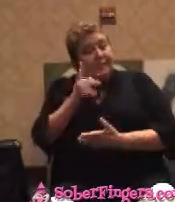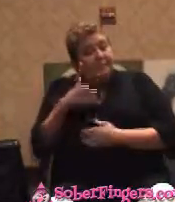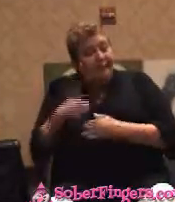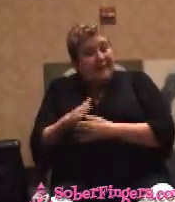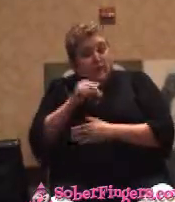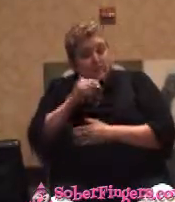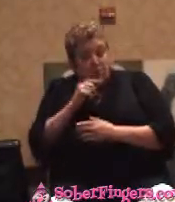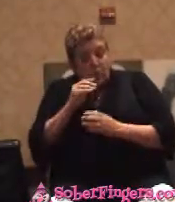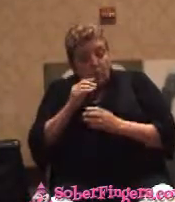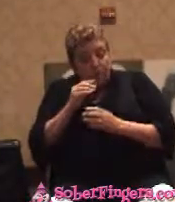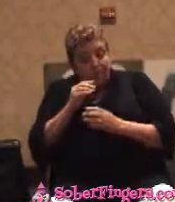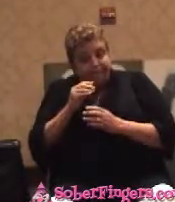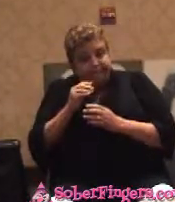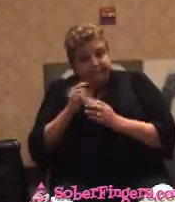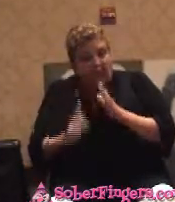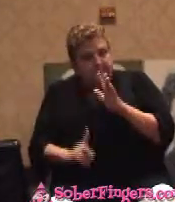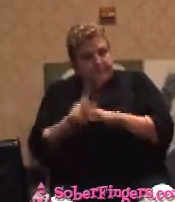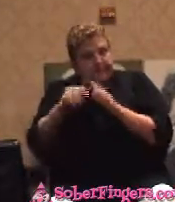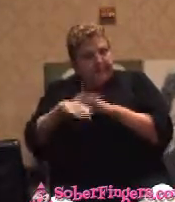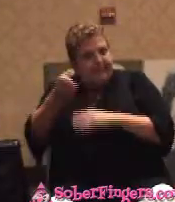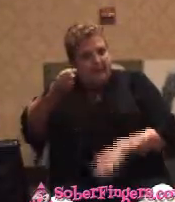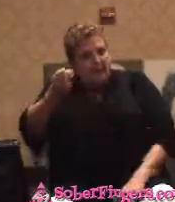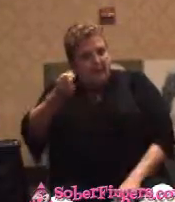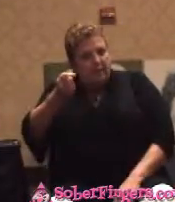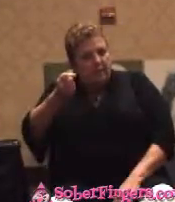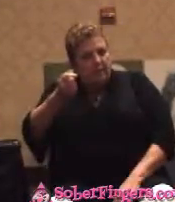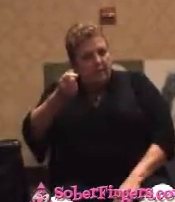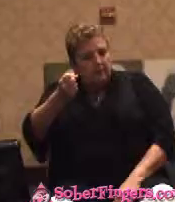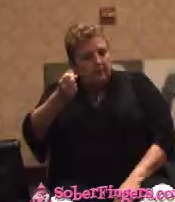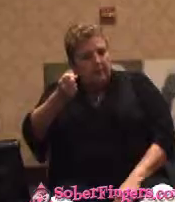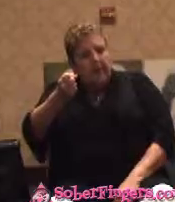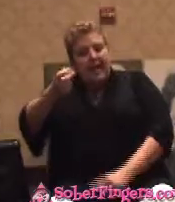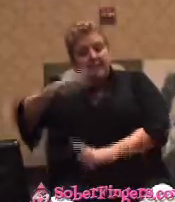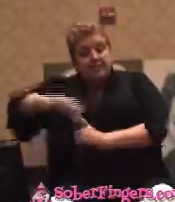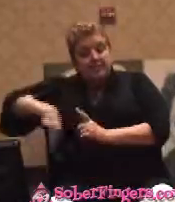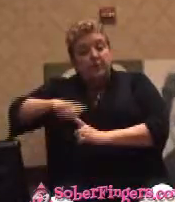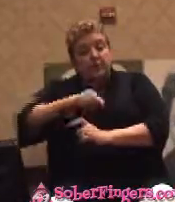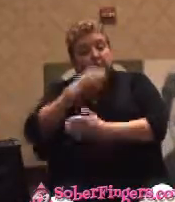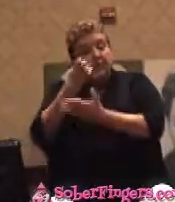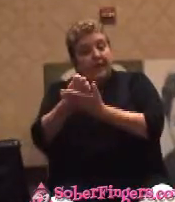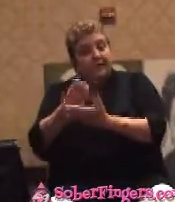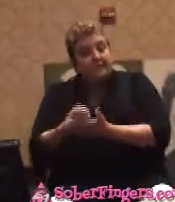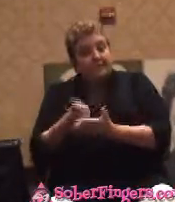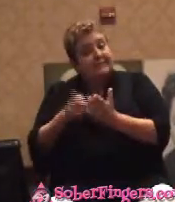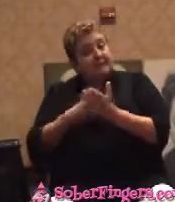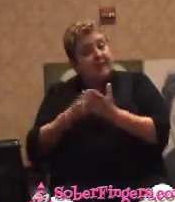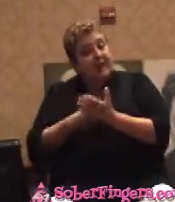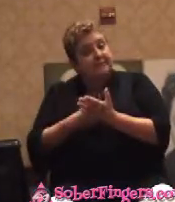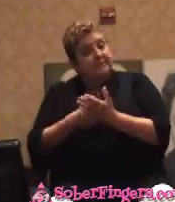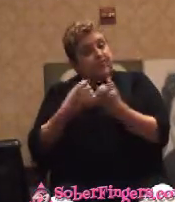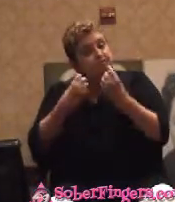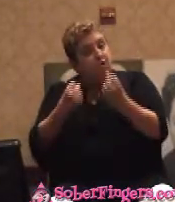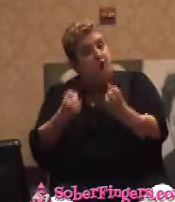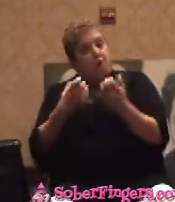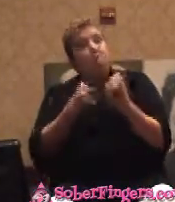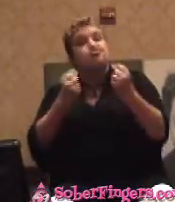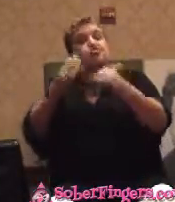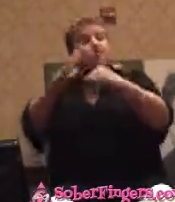And he said, the circumstantial evidence is just as strong, and sometimes stronger than direct evidence. I began to